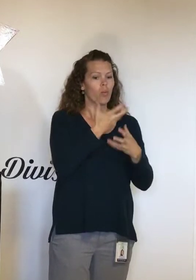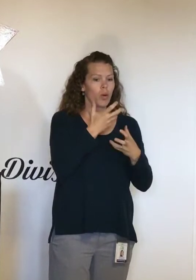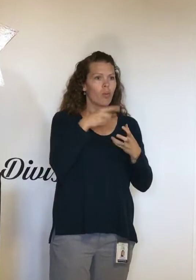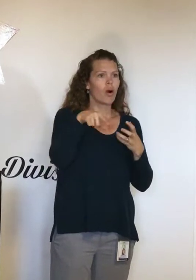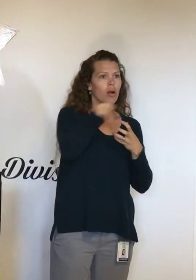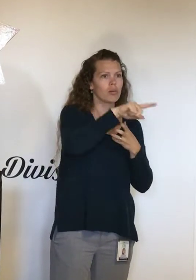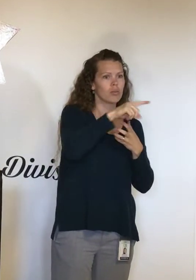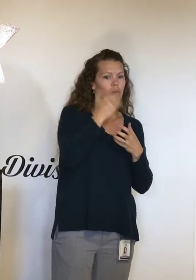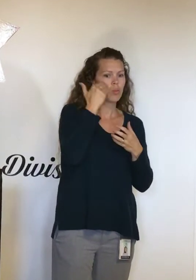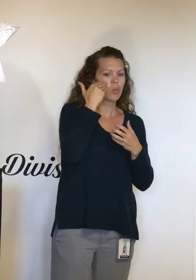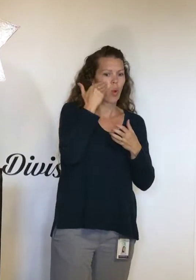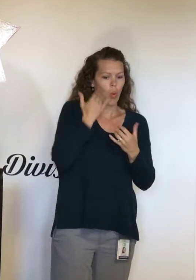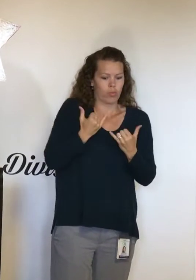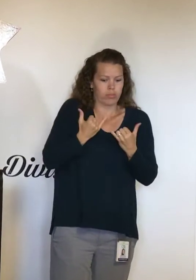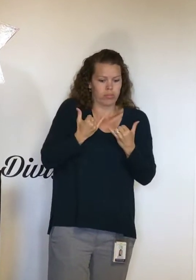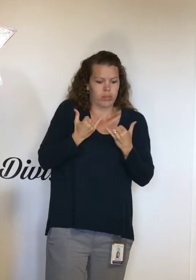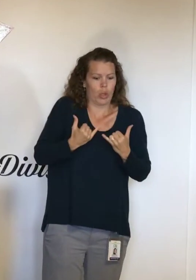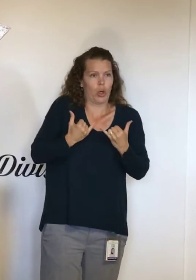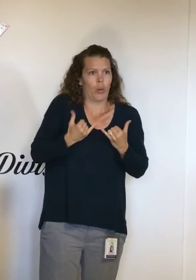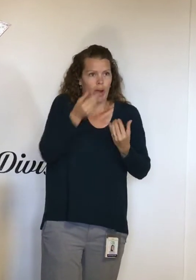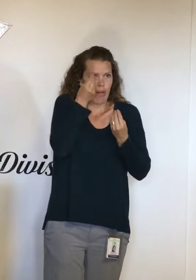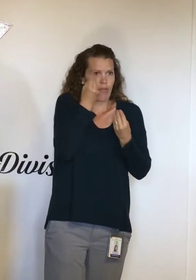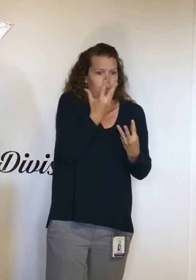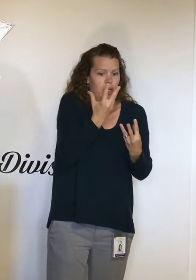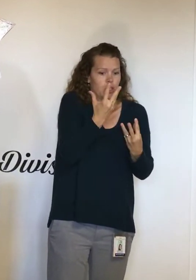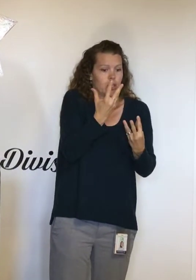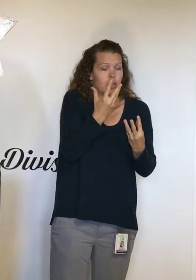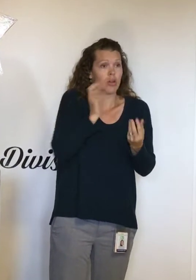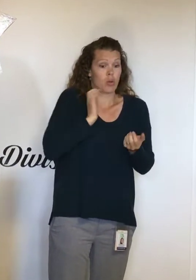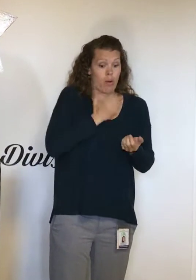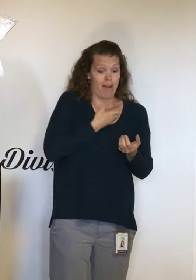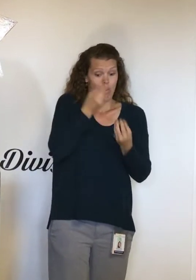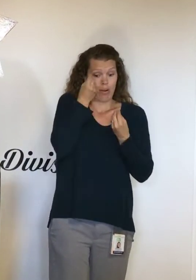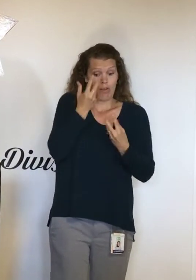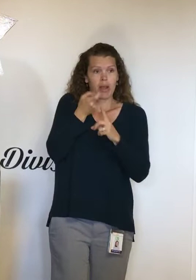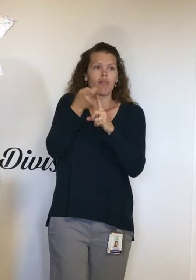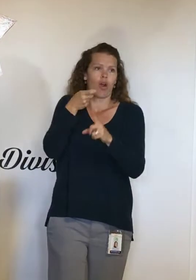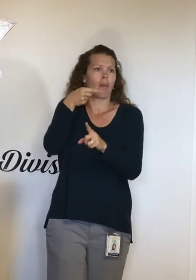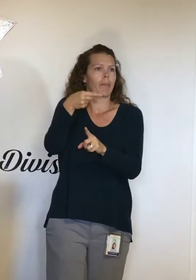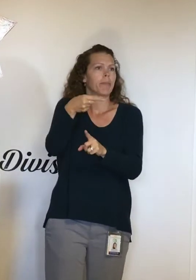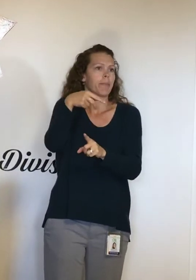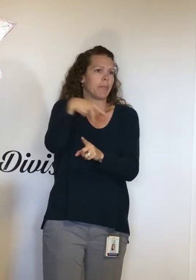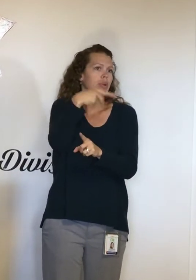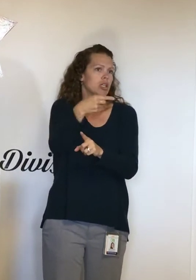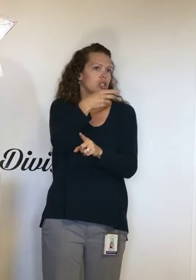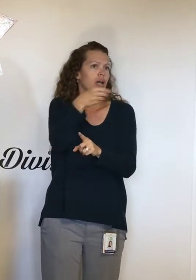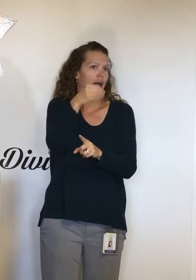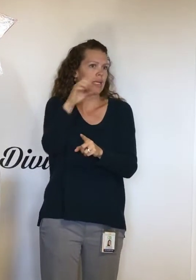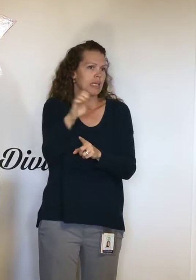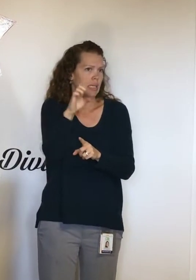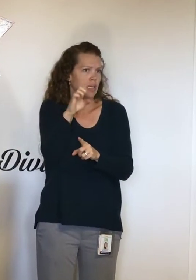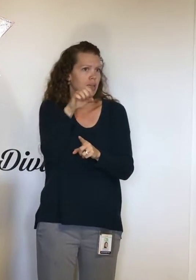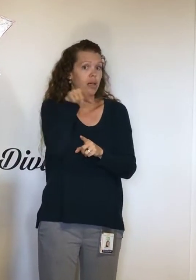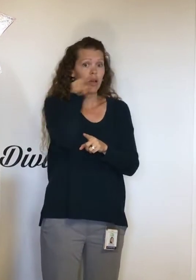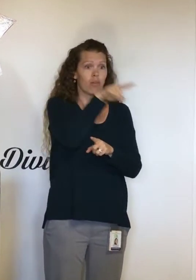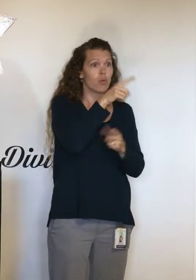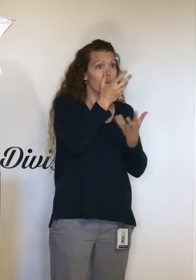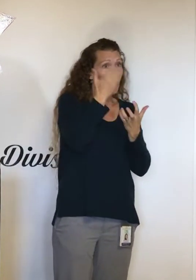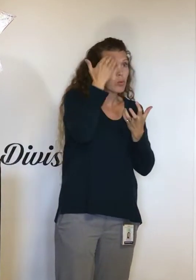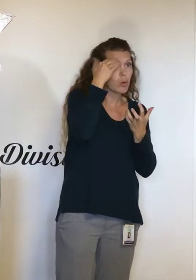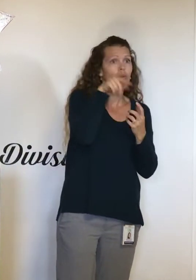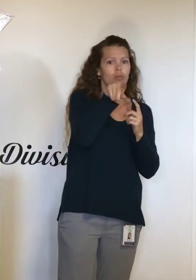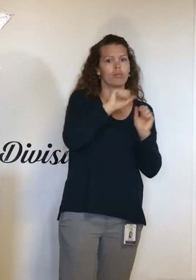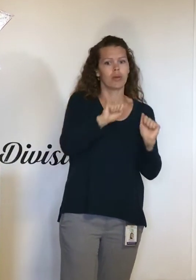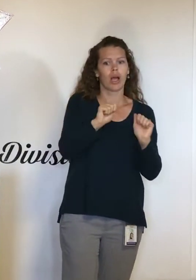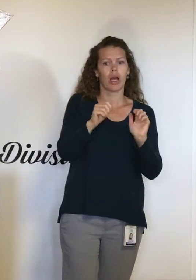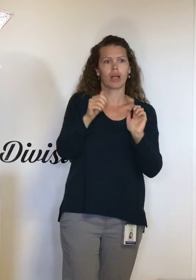It's coming from PG&E. So if you want to go to their website, they have their maps out of when the populated areas are affected, what